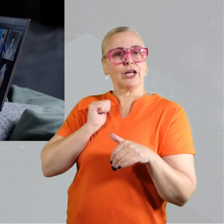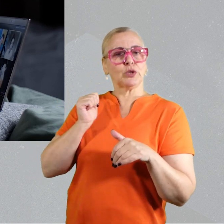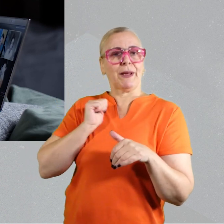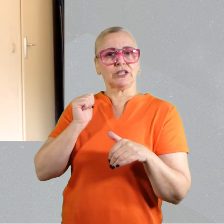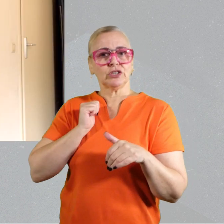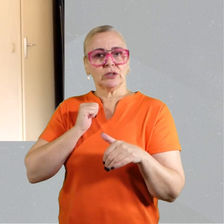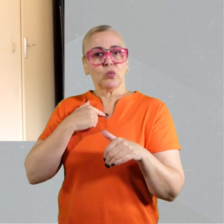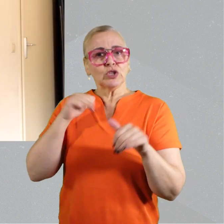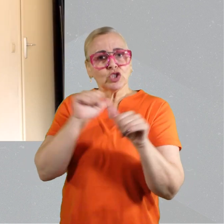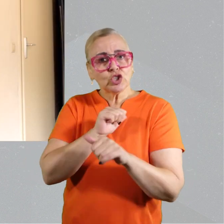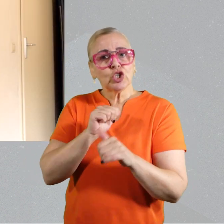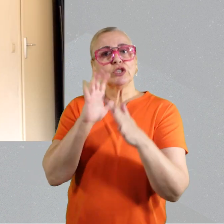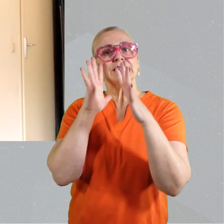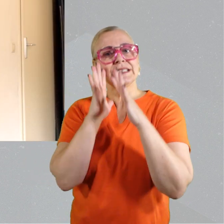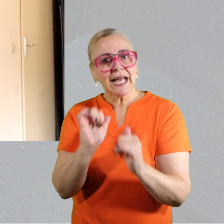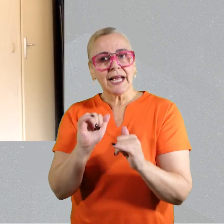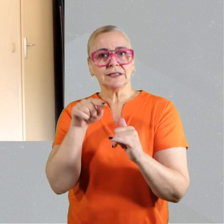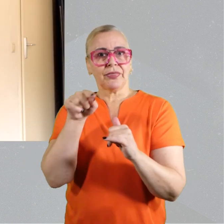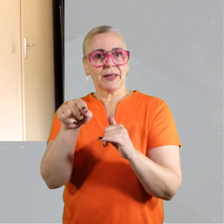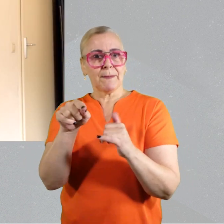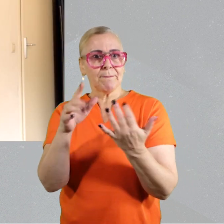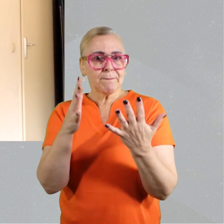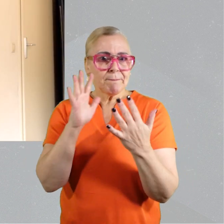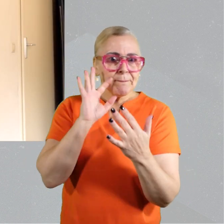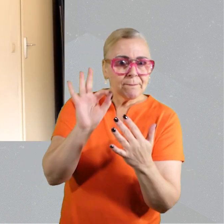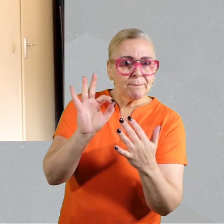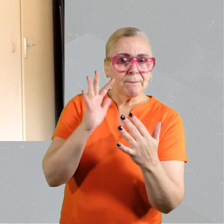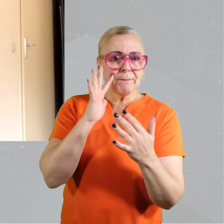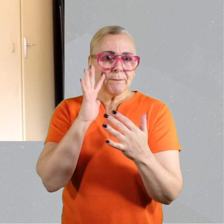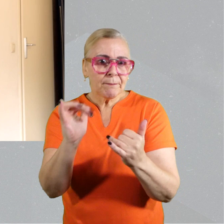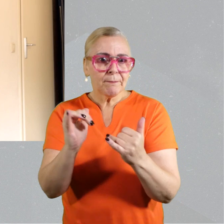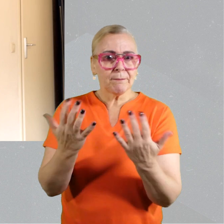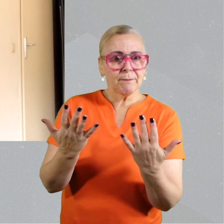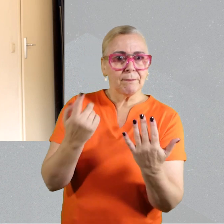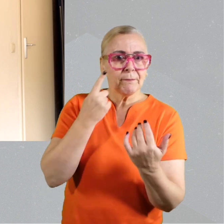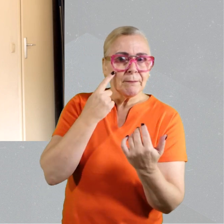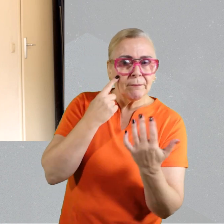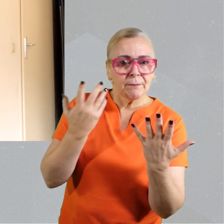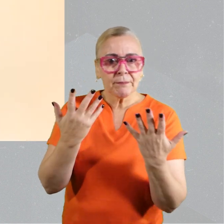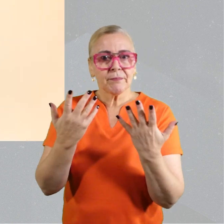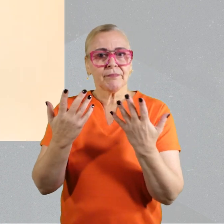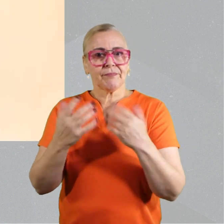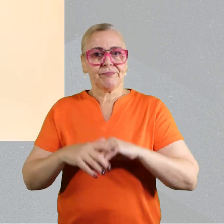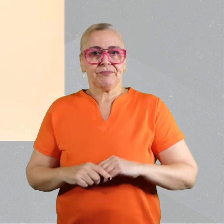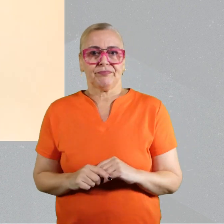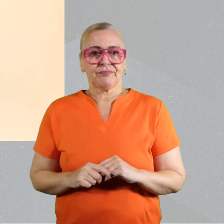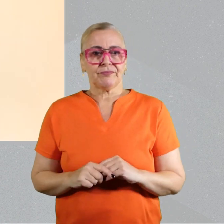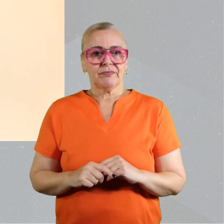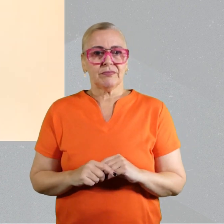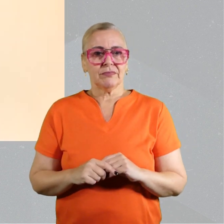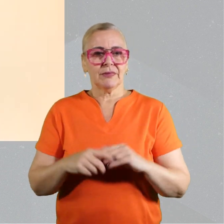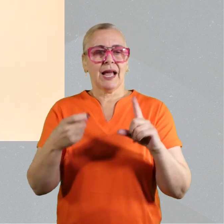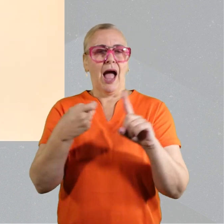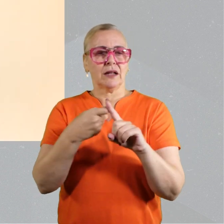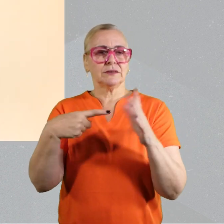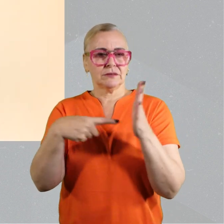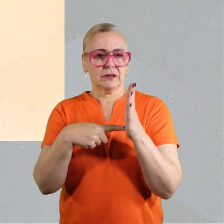There were discussions on a home nurse visit. It sounds ideal, but some people say I don't want someone in my home.